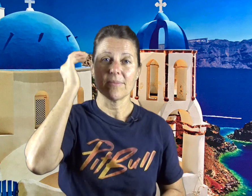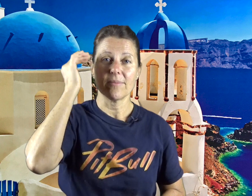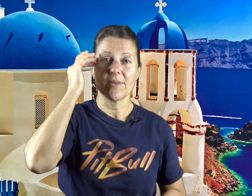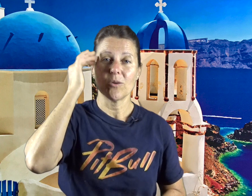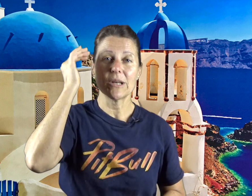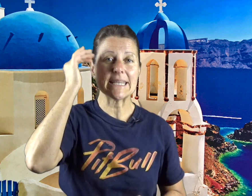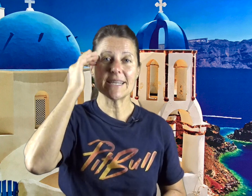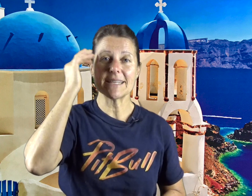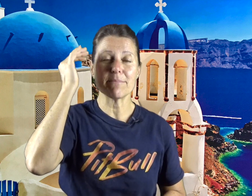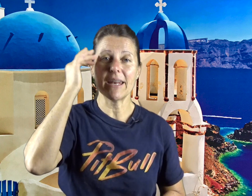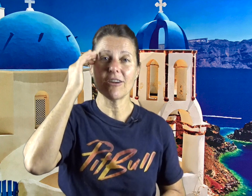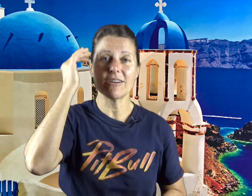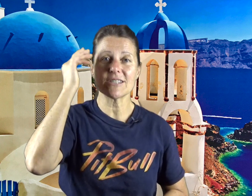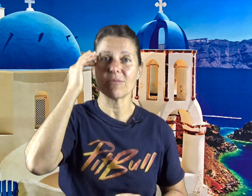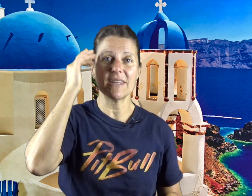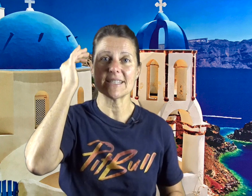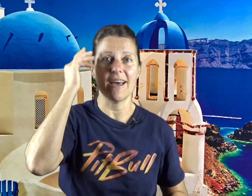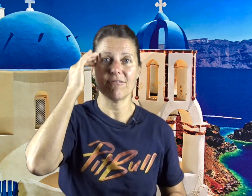releasing this money curse from this life.